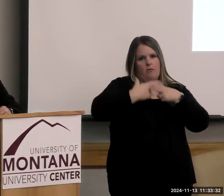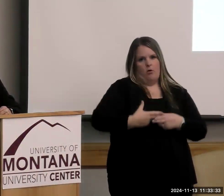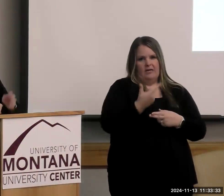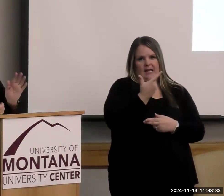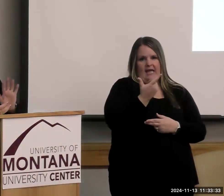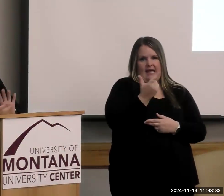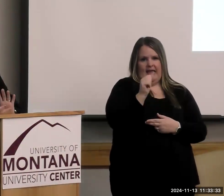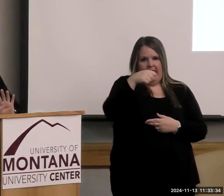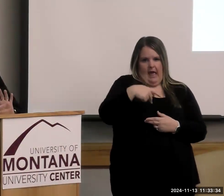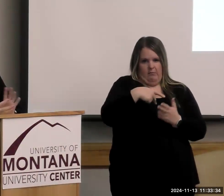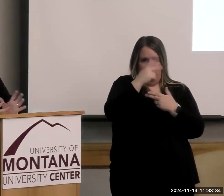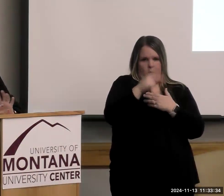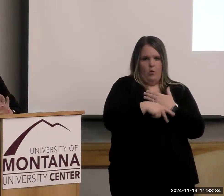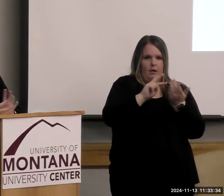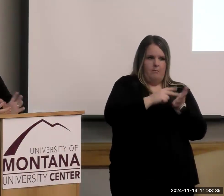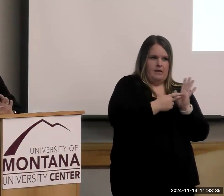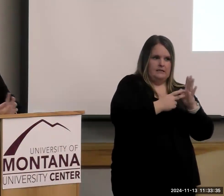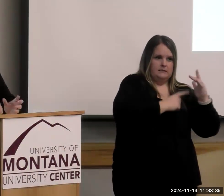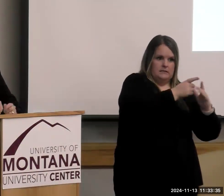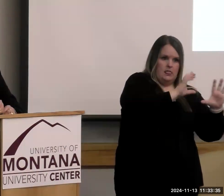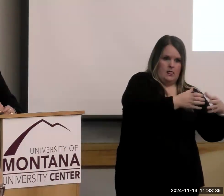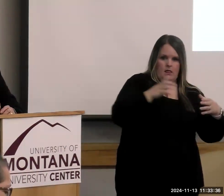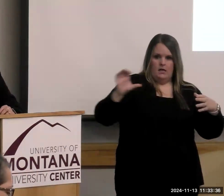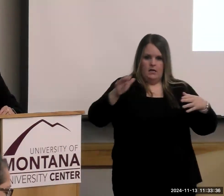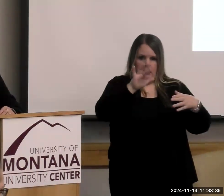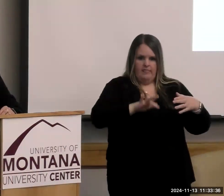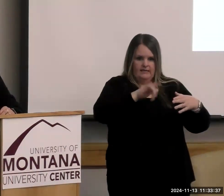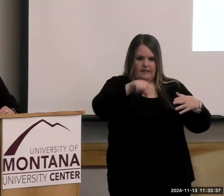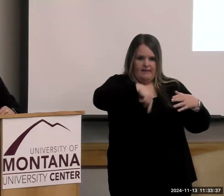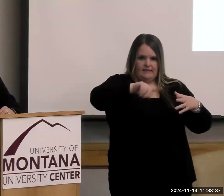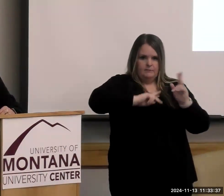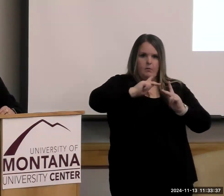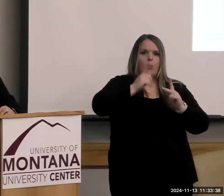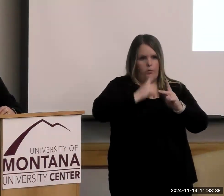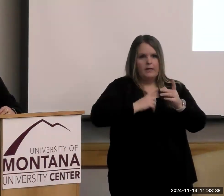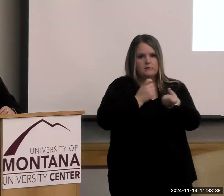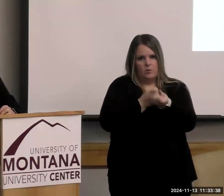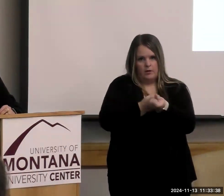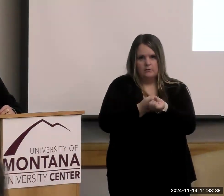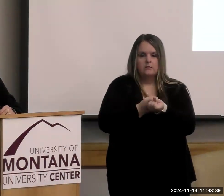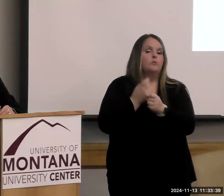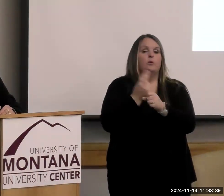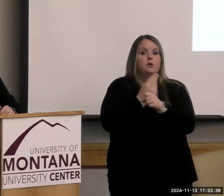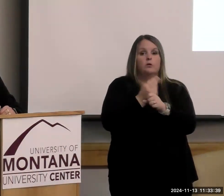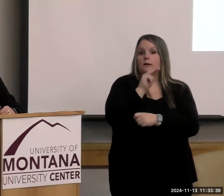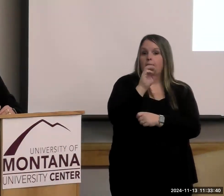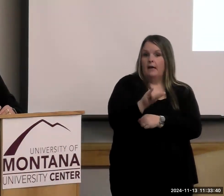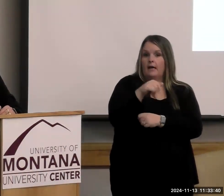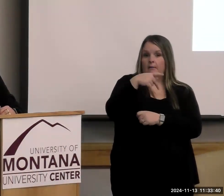promote eating balanced diets, things like that, using the MyPlate, and we organize our